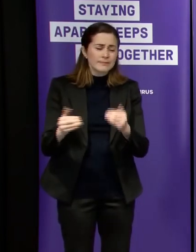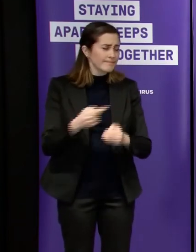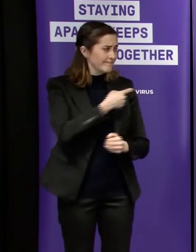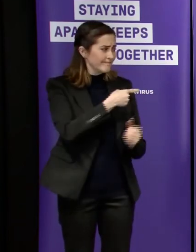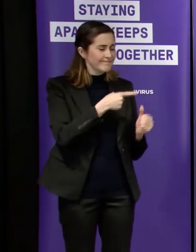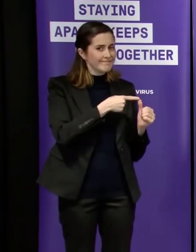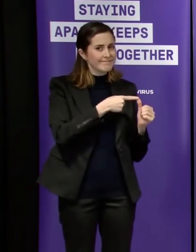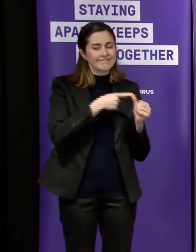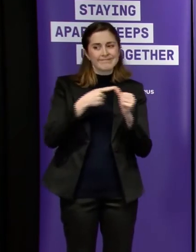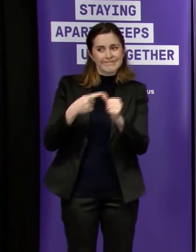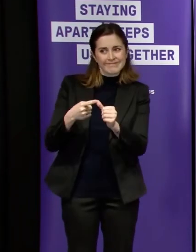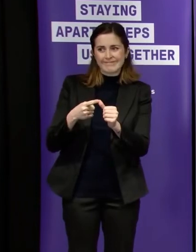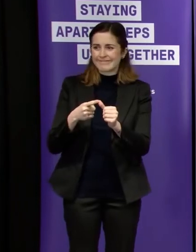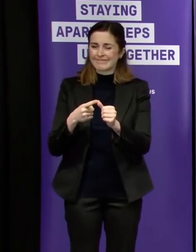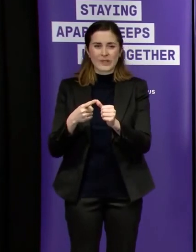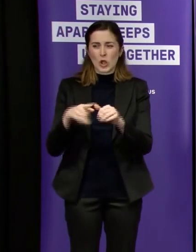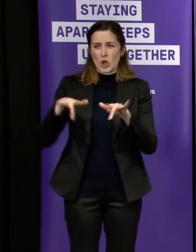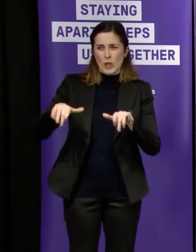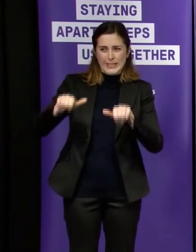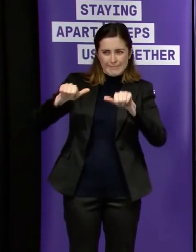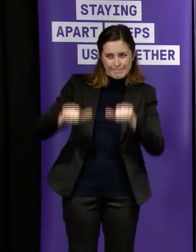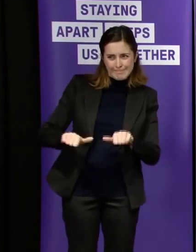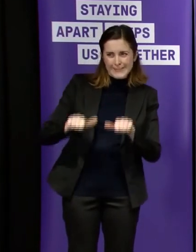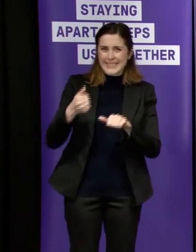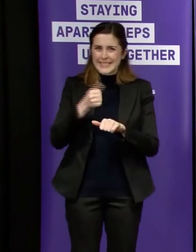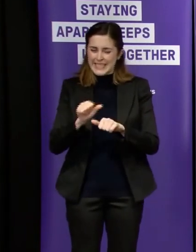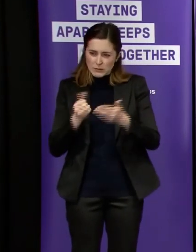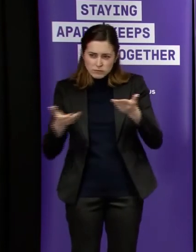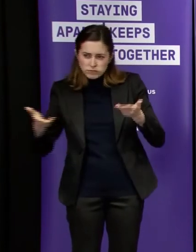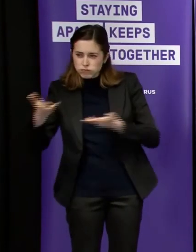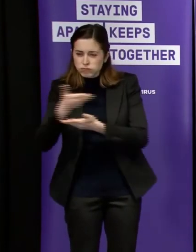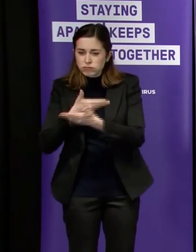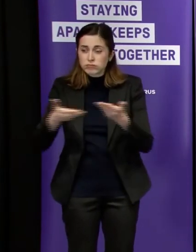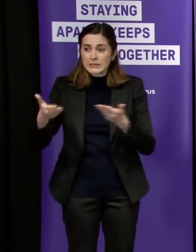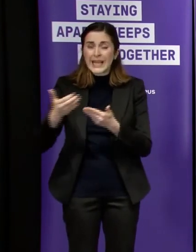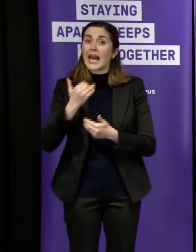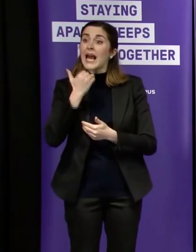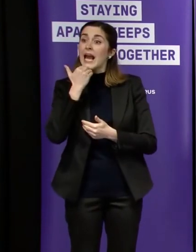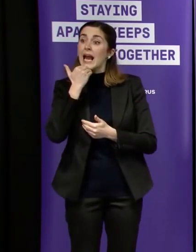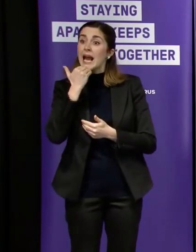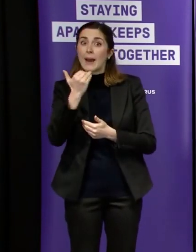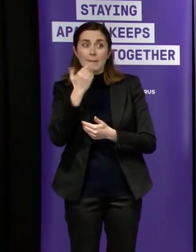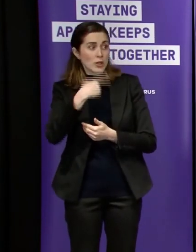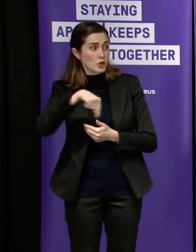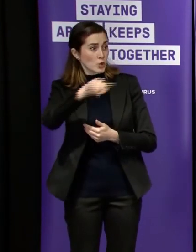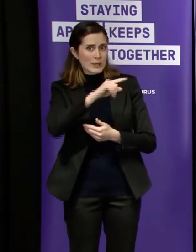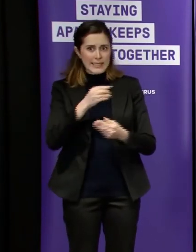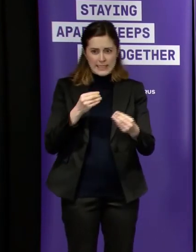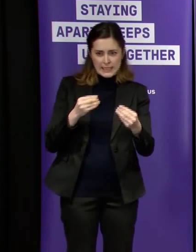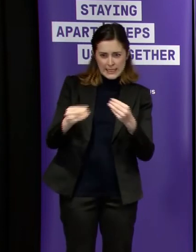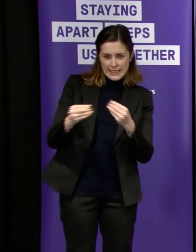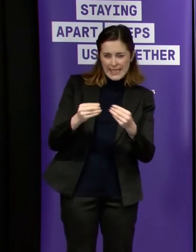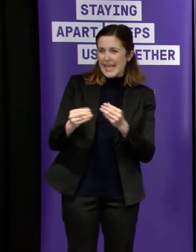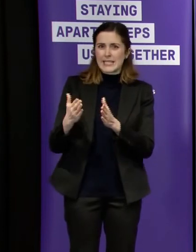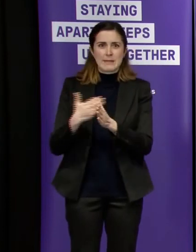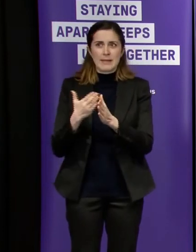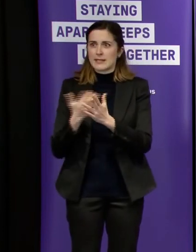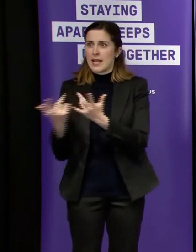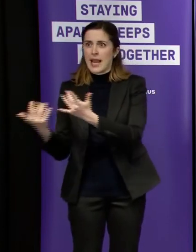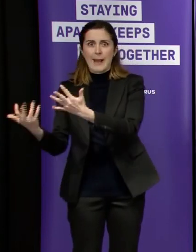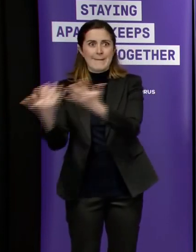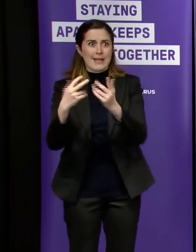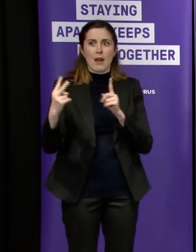progress obviously the amount that we budget for will be directly dependent upon the amount of claims that are made and